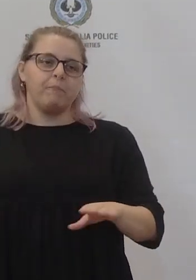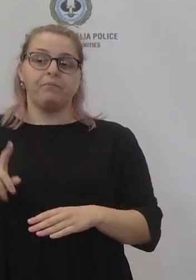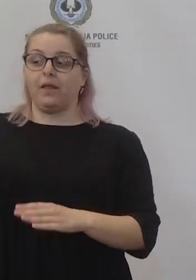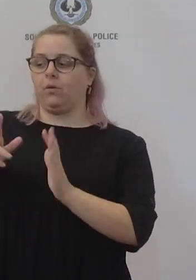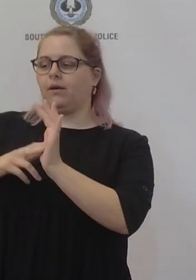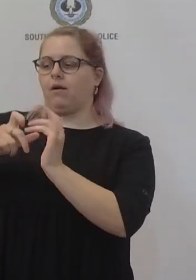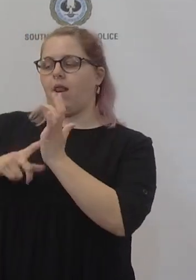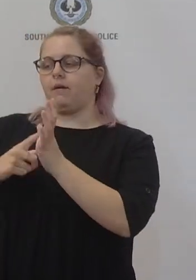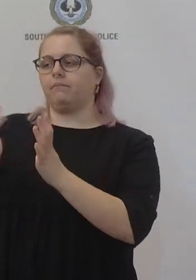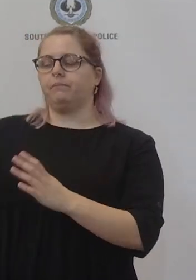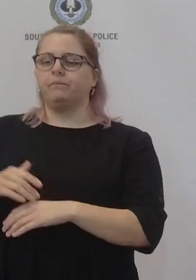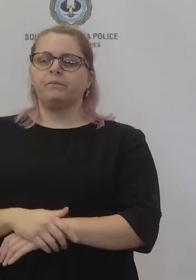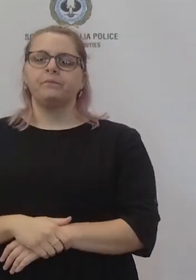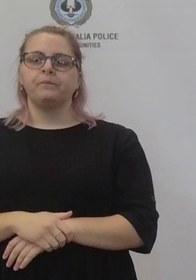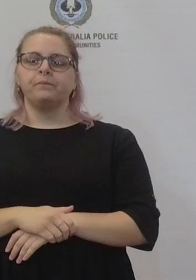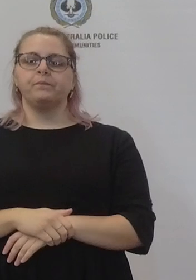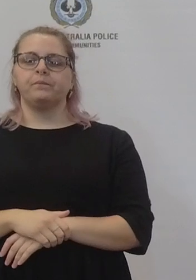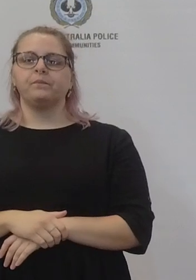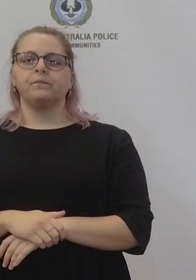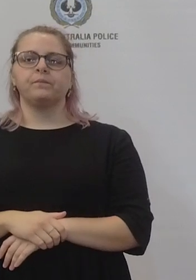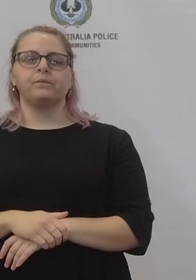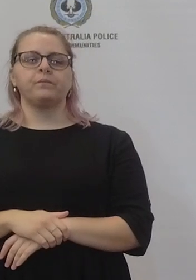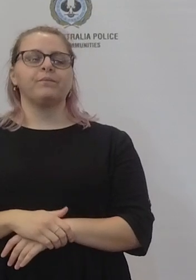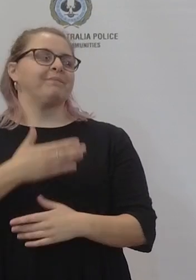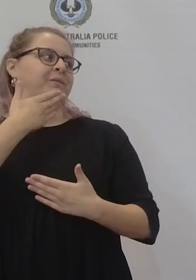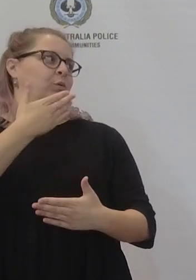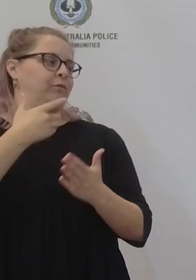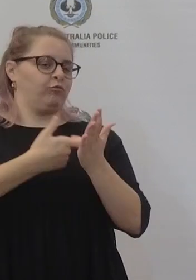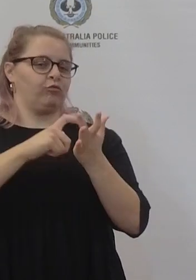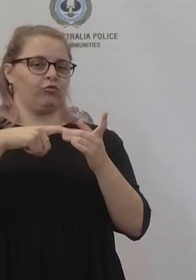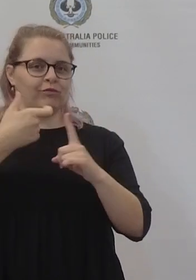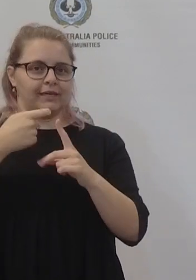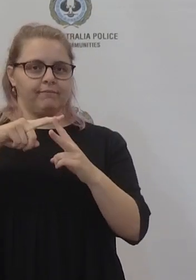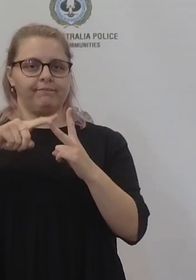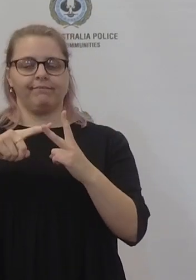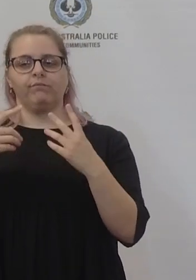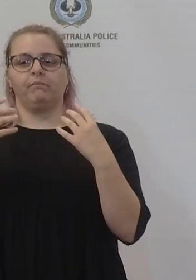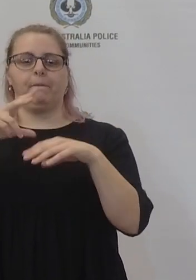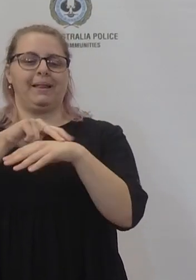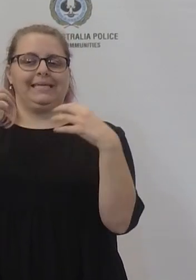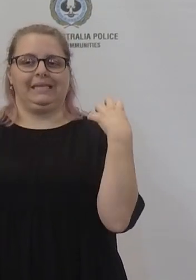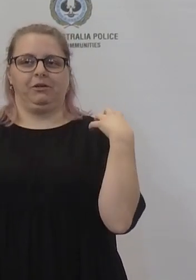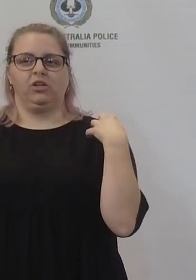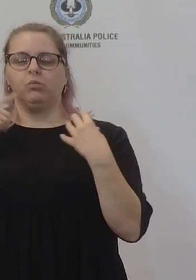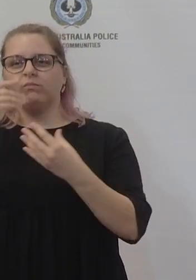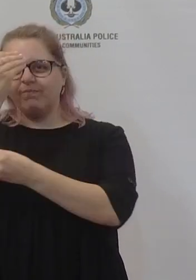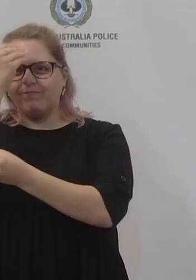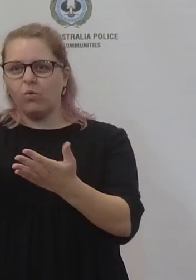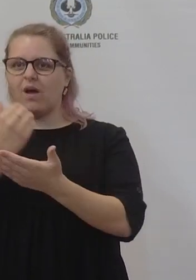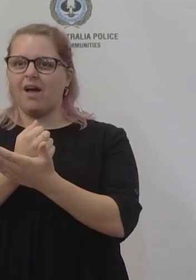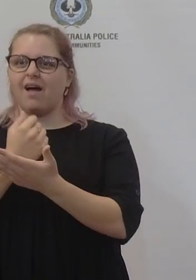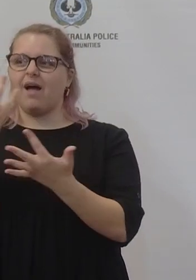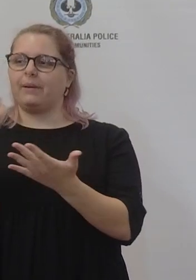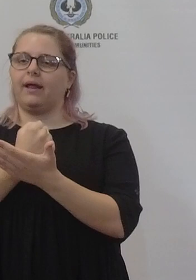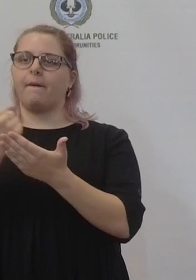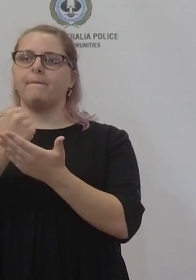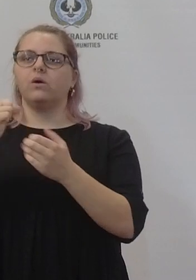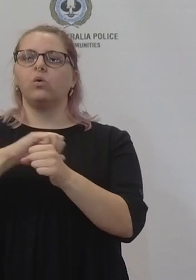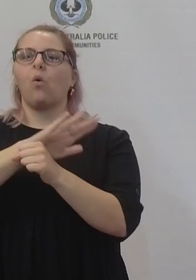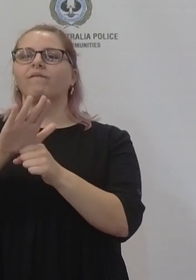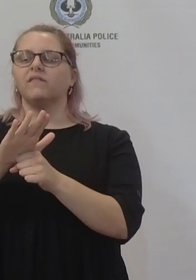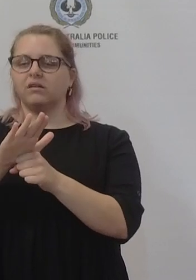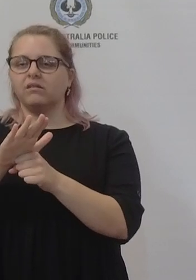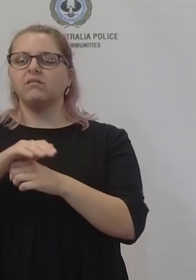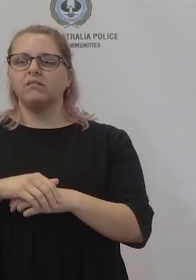Thank you very much um Rick and Commissioner. So I might just start with today's numbers and then I'll have a few words about um the